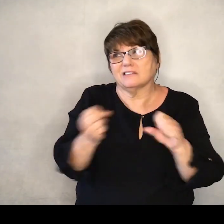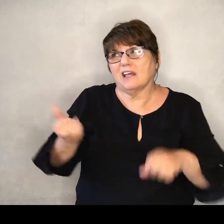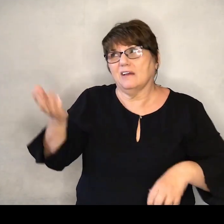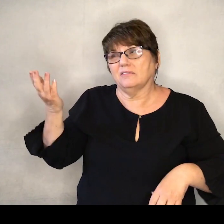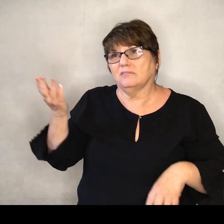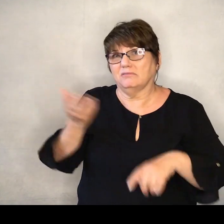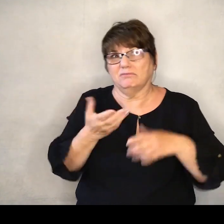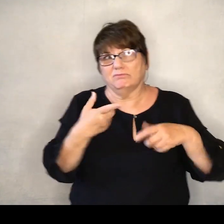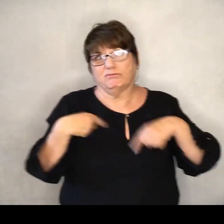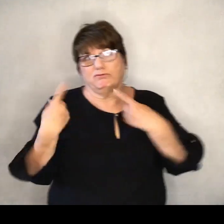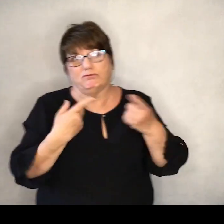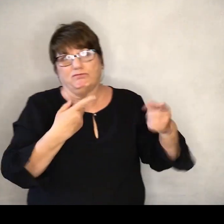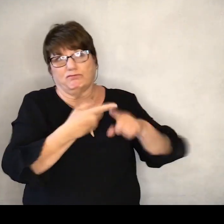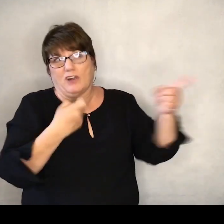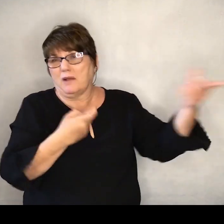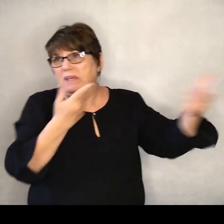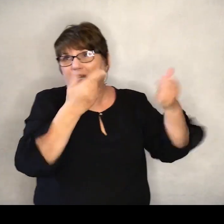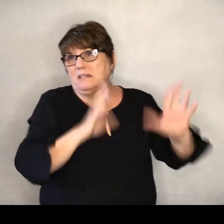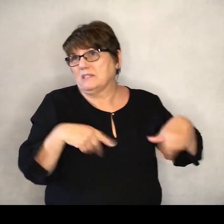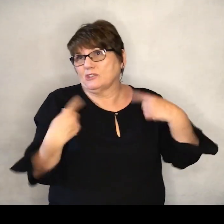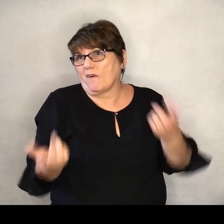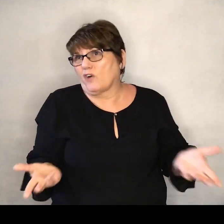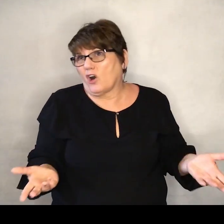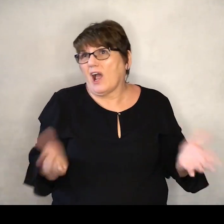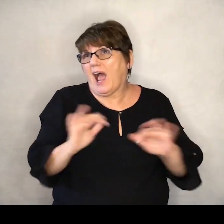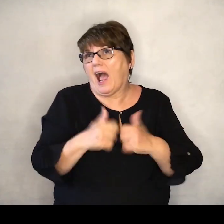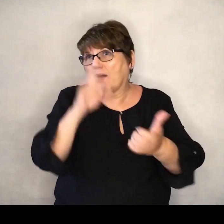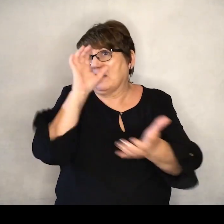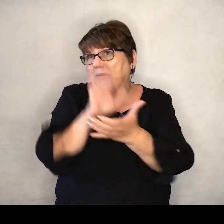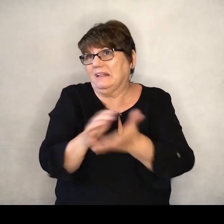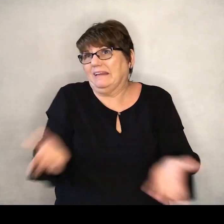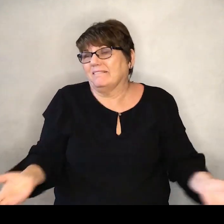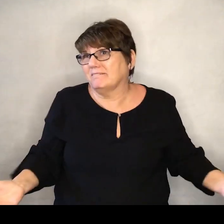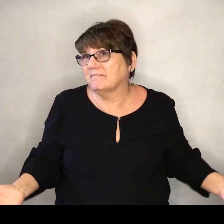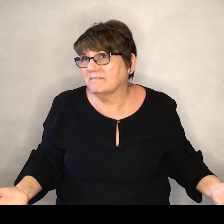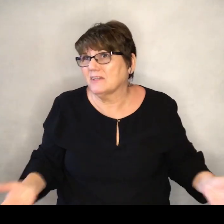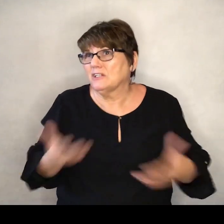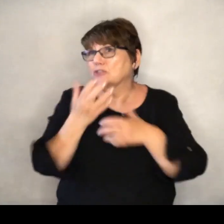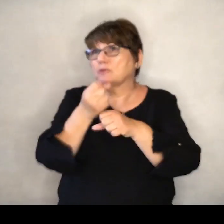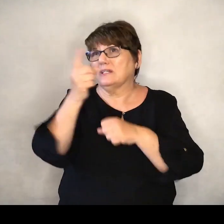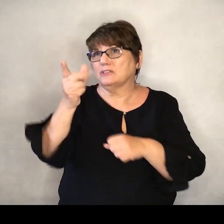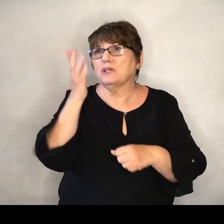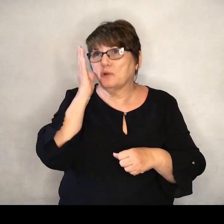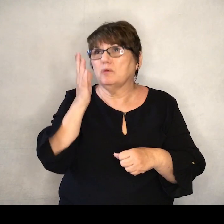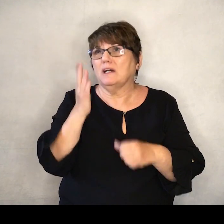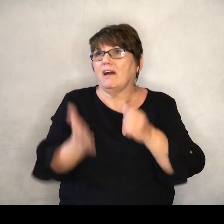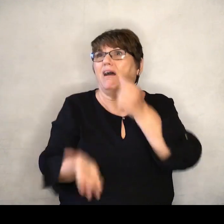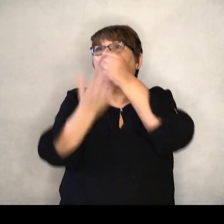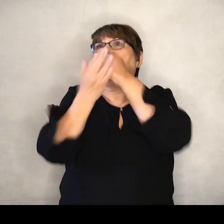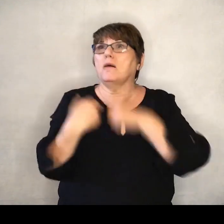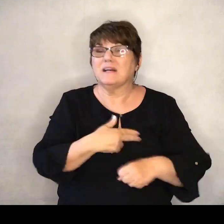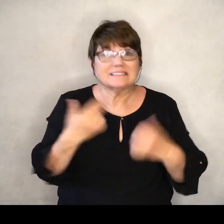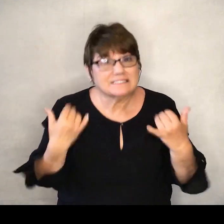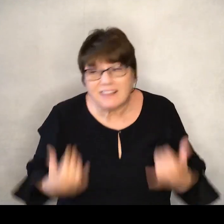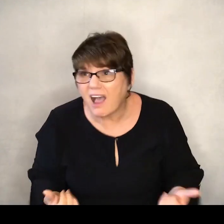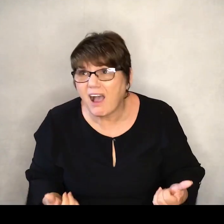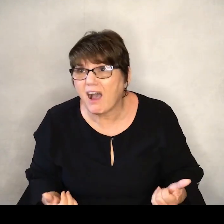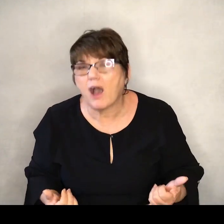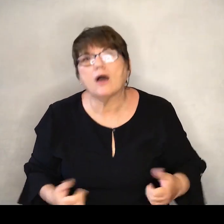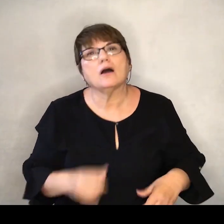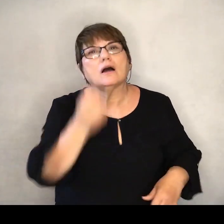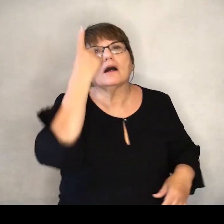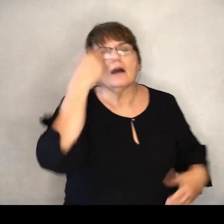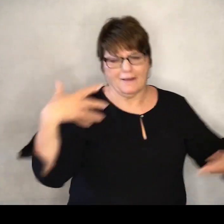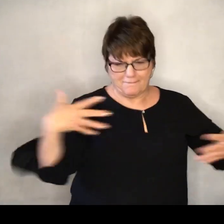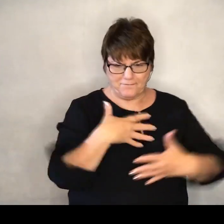Midianites so far. So, how can I believe or trust that you're going to help us now? You know, fear